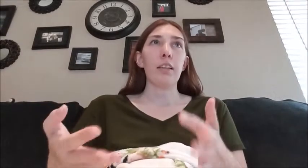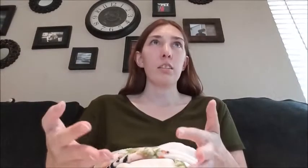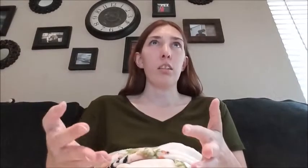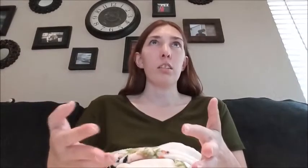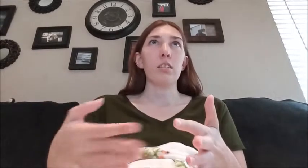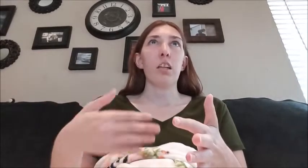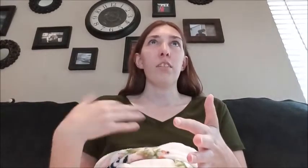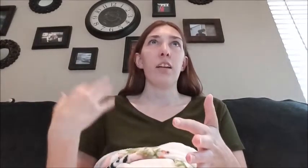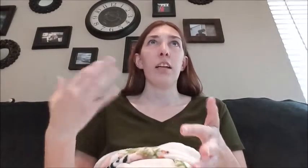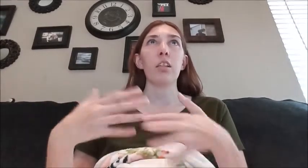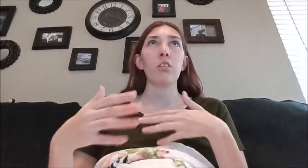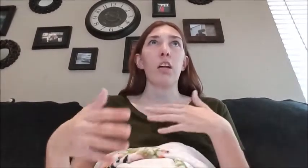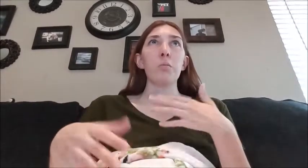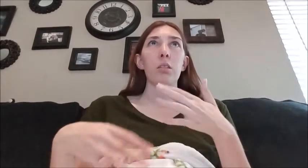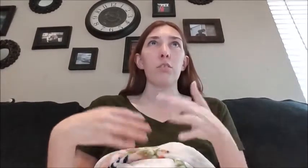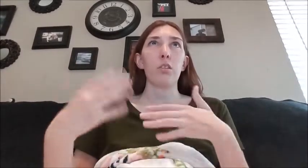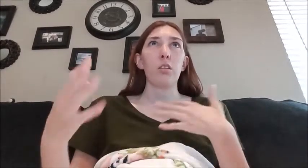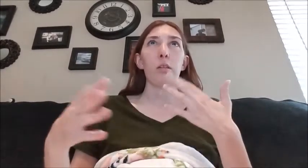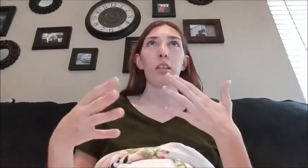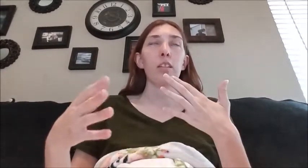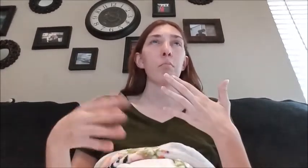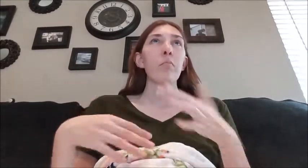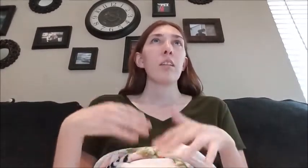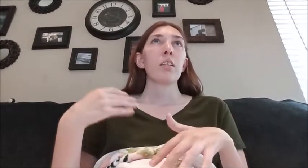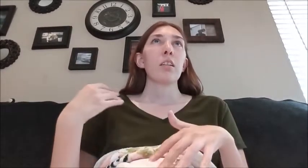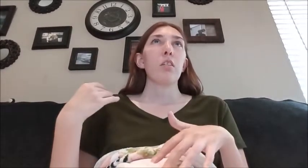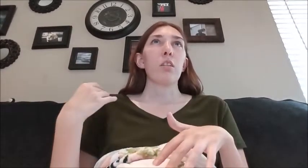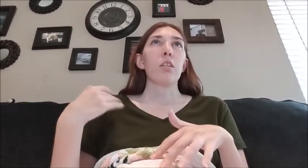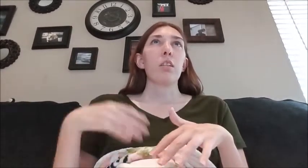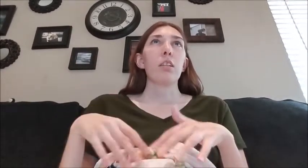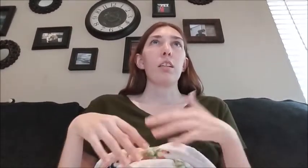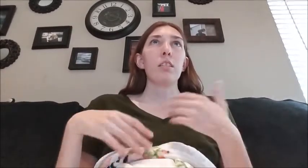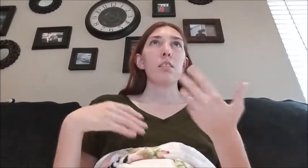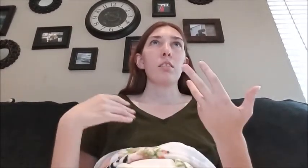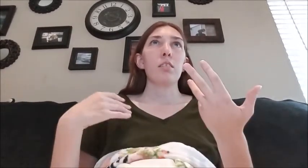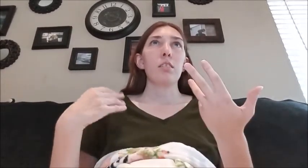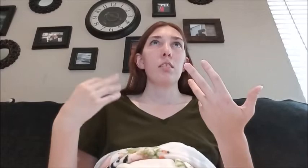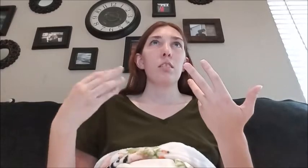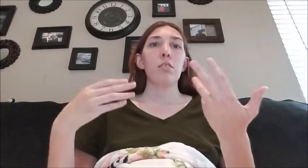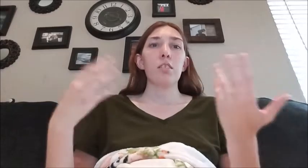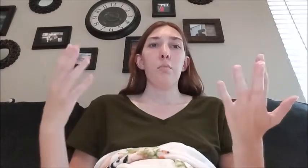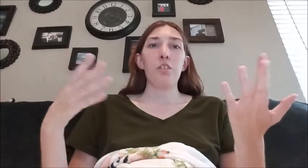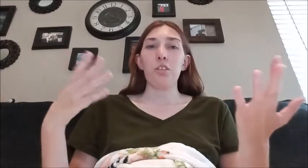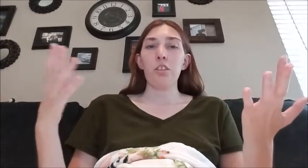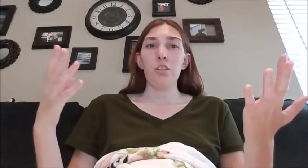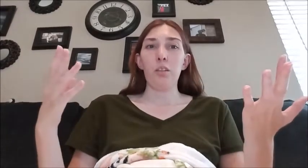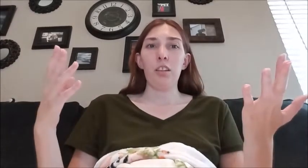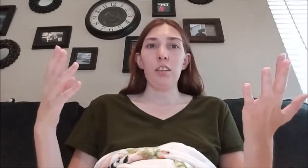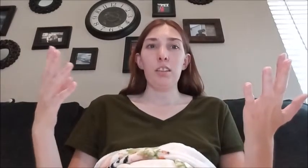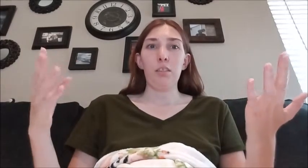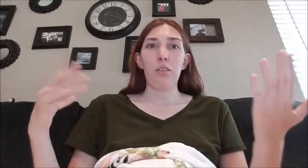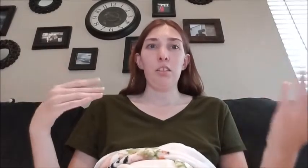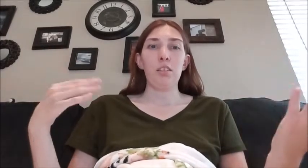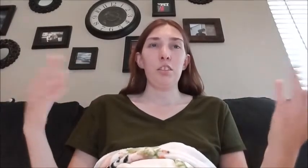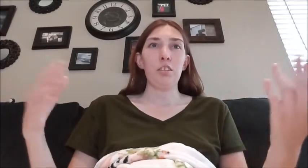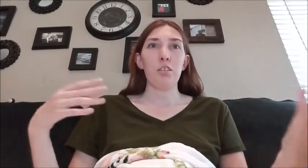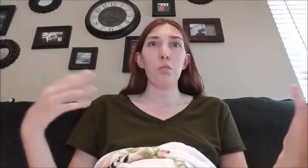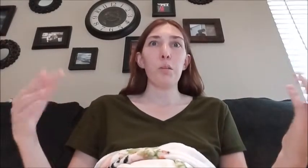masks on and stuff if I had to go grab something for quickly or like because there was not much you could do to be honest like when it's just two